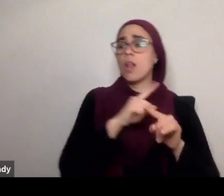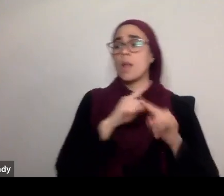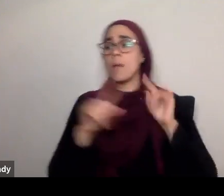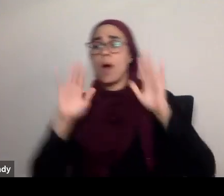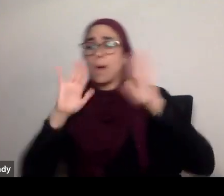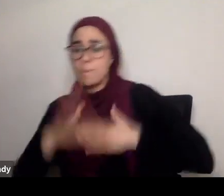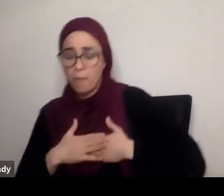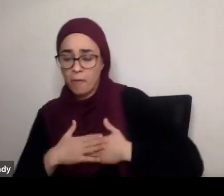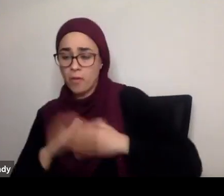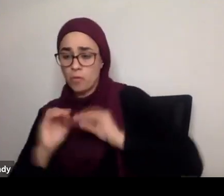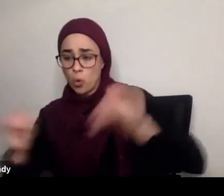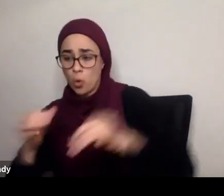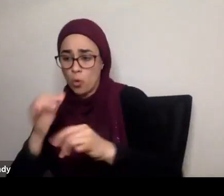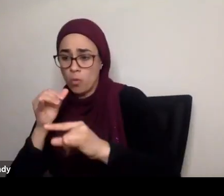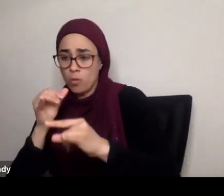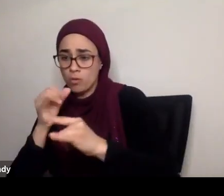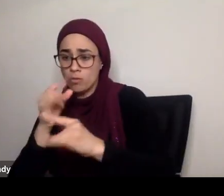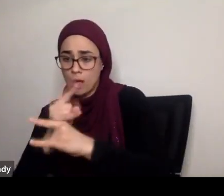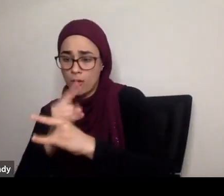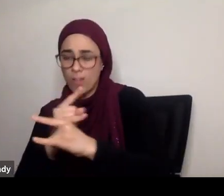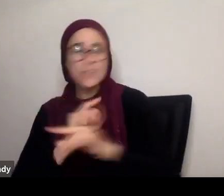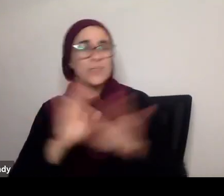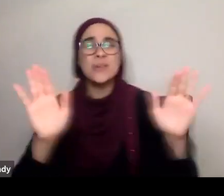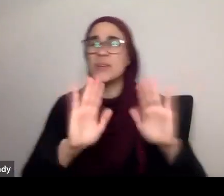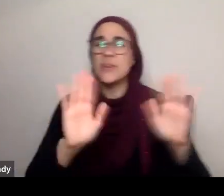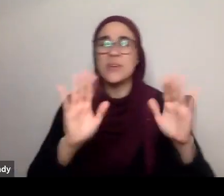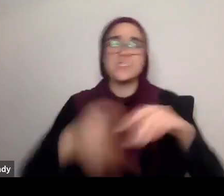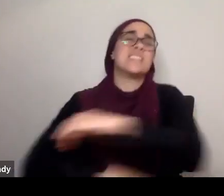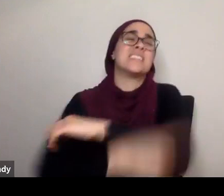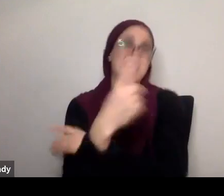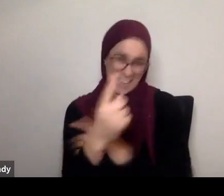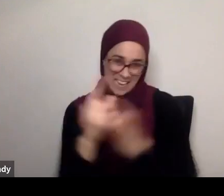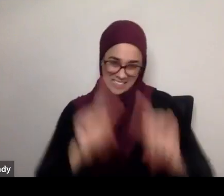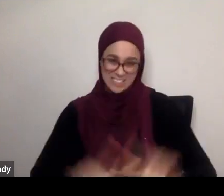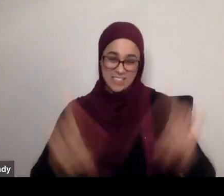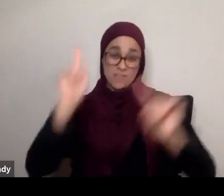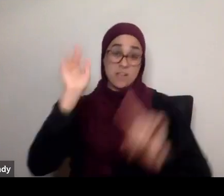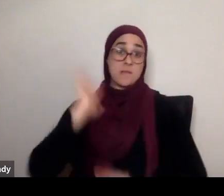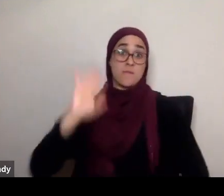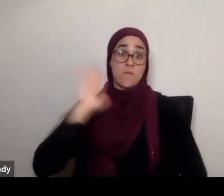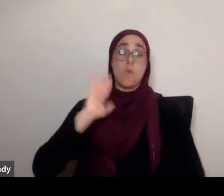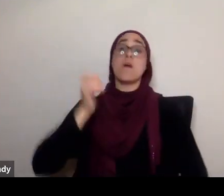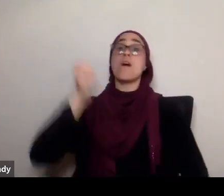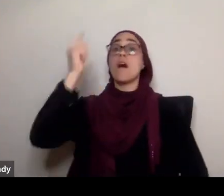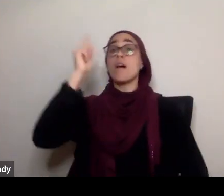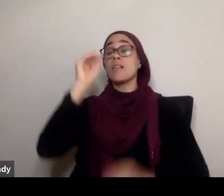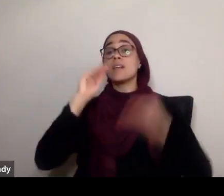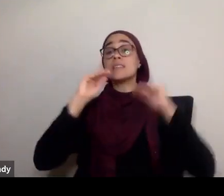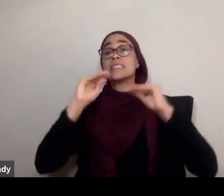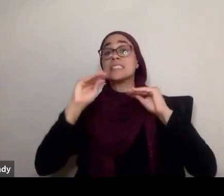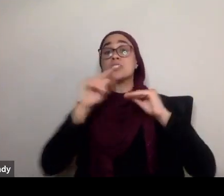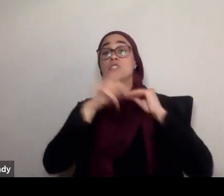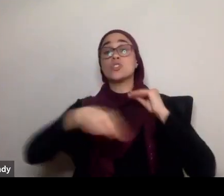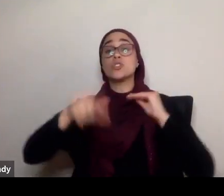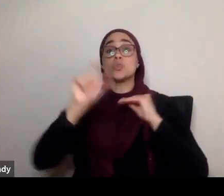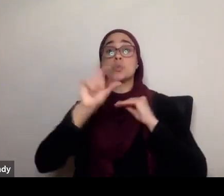no. That's not, that's subhanAllah. So the ayah, that part of the Quran, is basically,